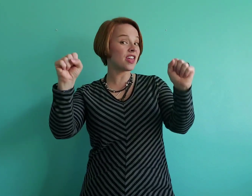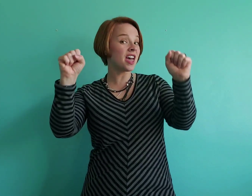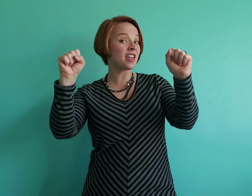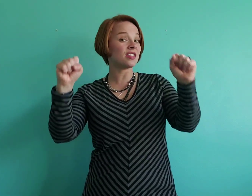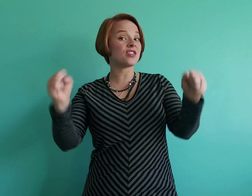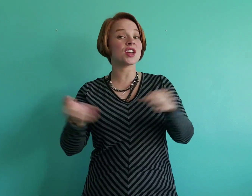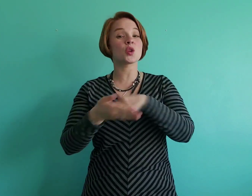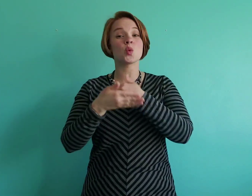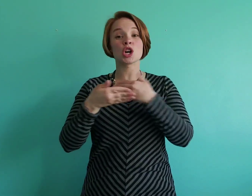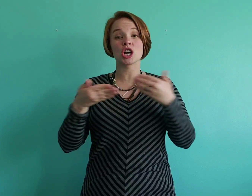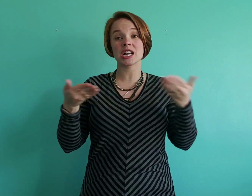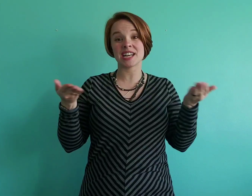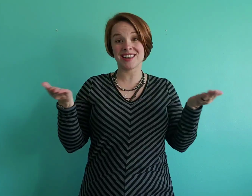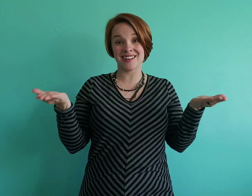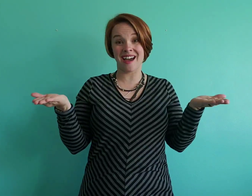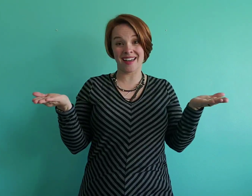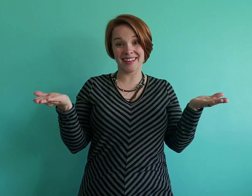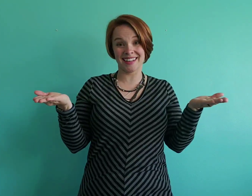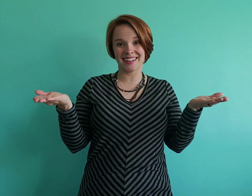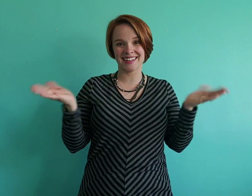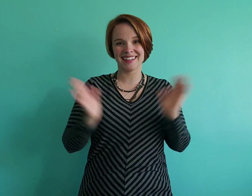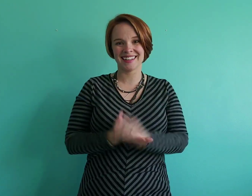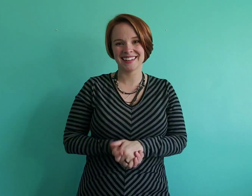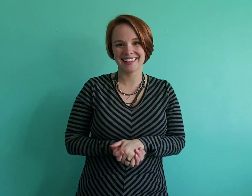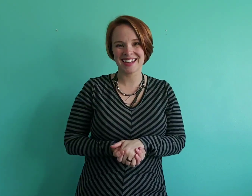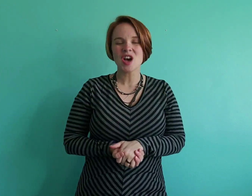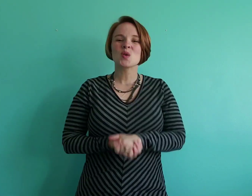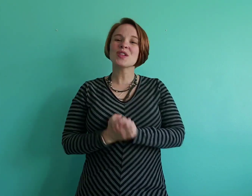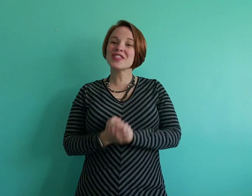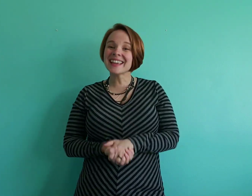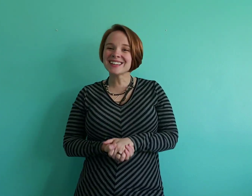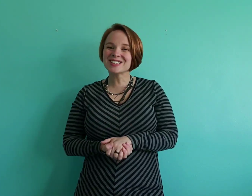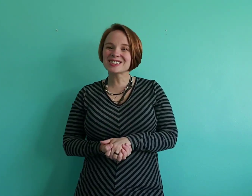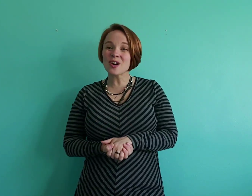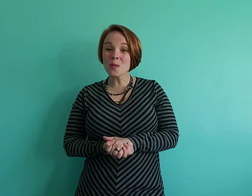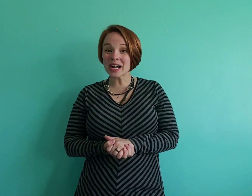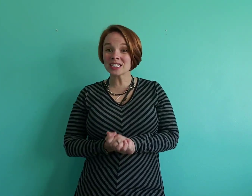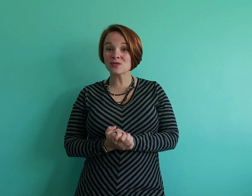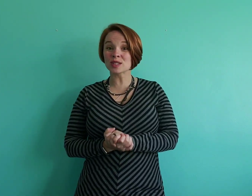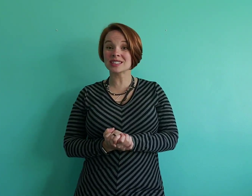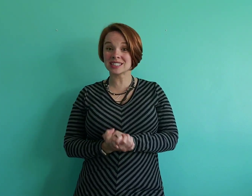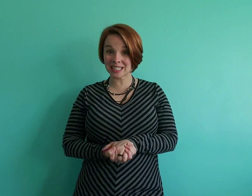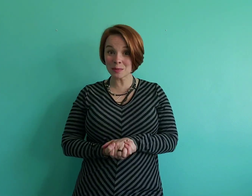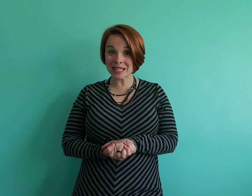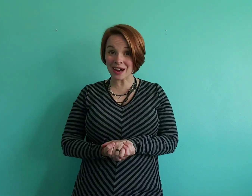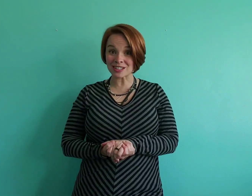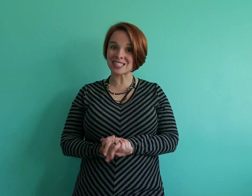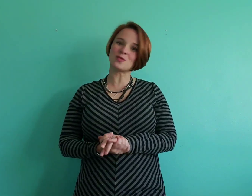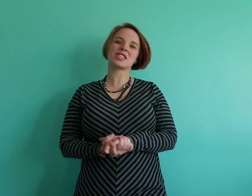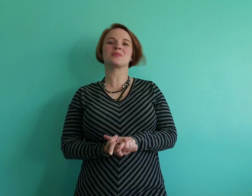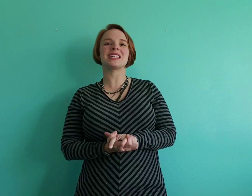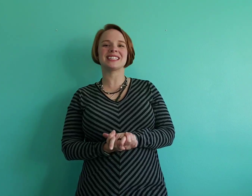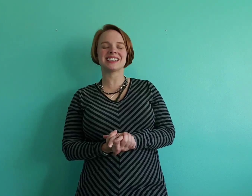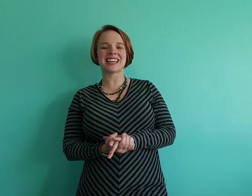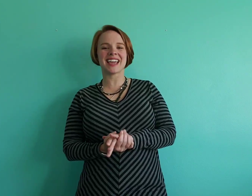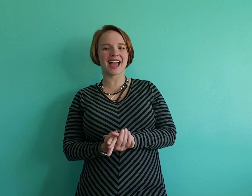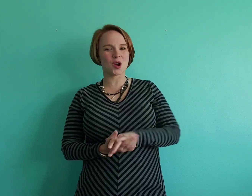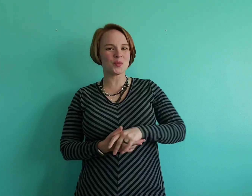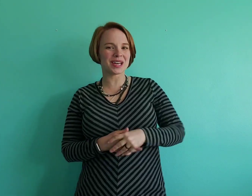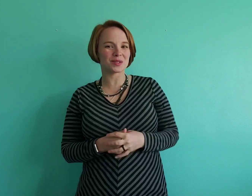then there were none. Well, thank you so much for skip counting with me today. I hope that